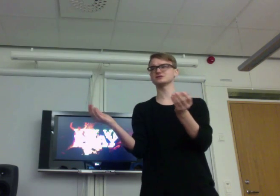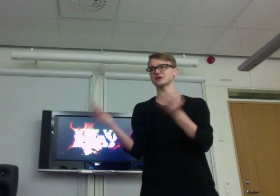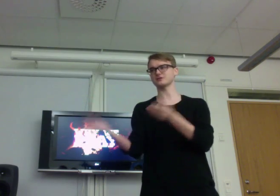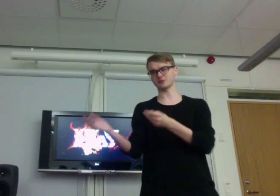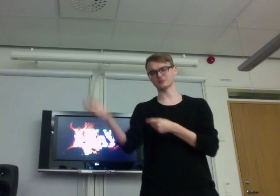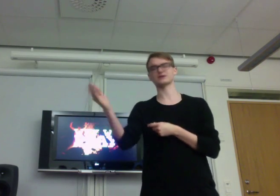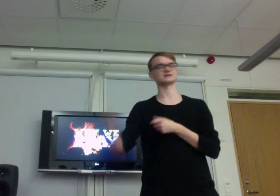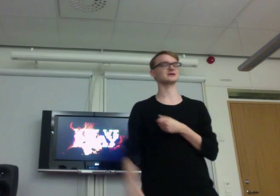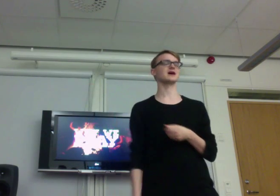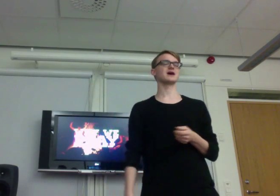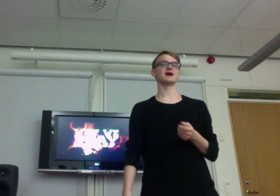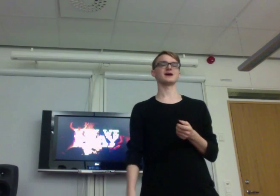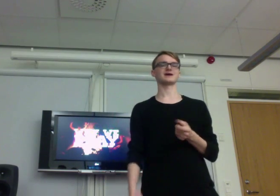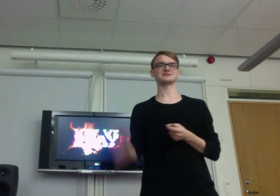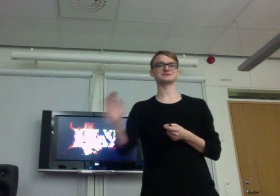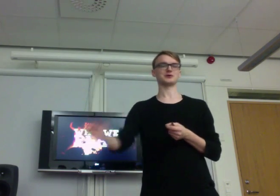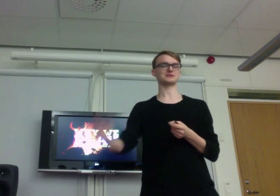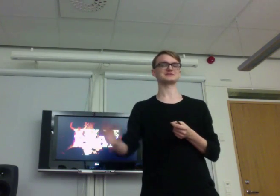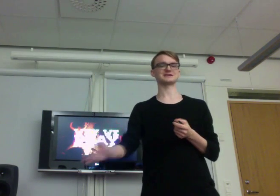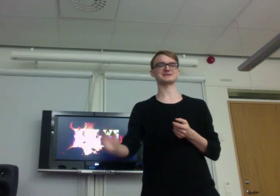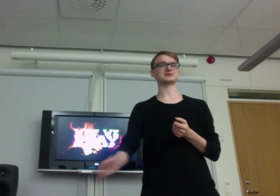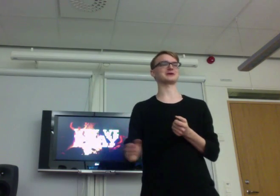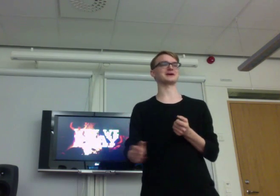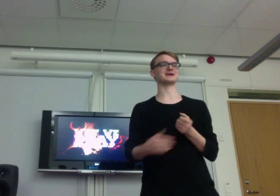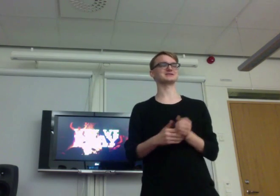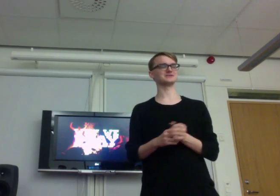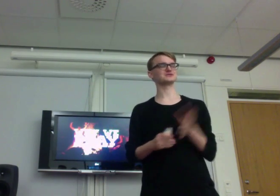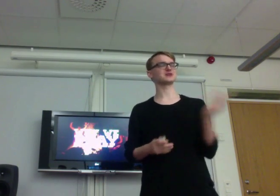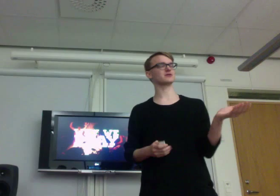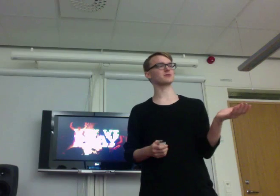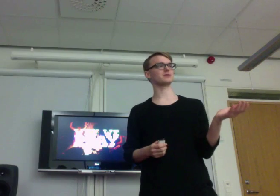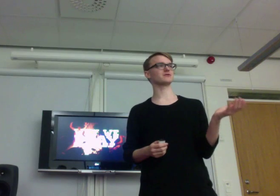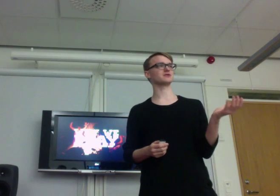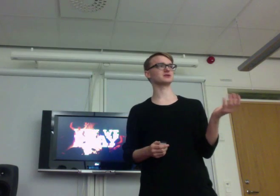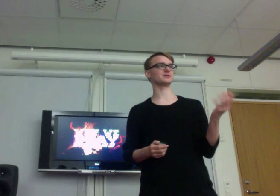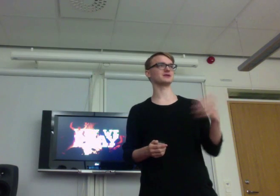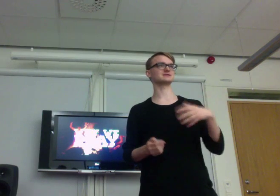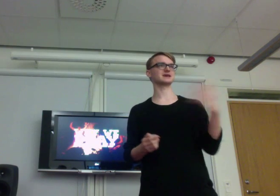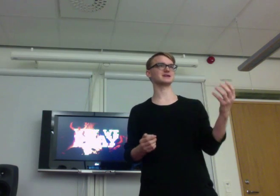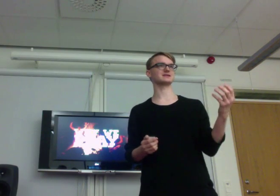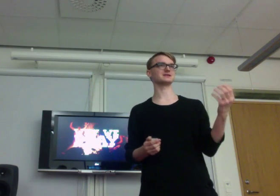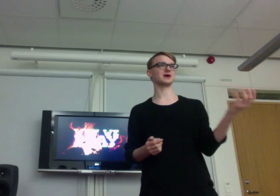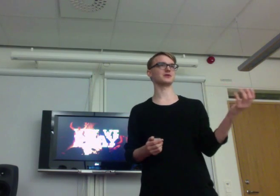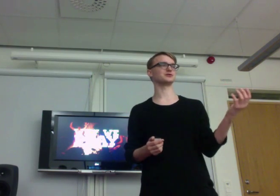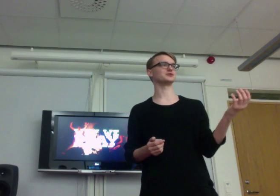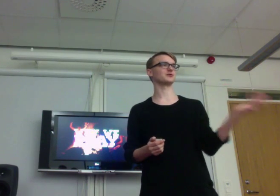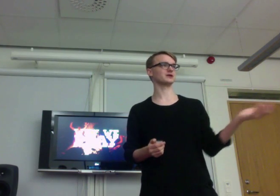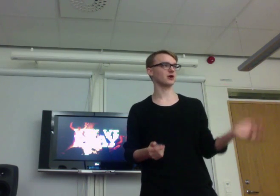Czech Republic, thanks. Always get that wrong. In Czech Republic, for example, they say that they now do Nordic LARP,